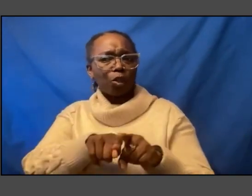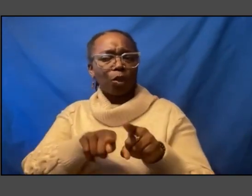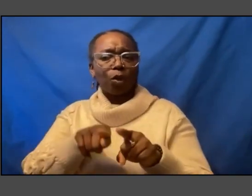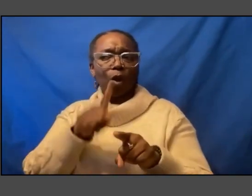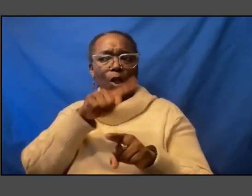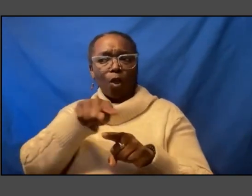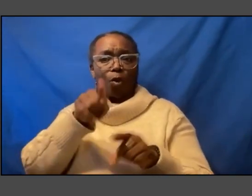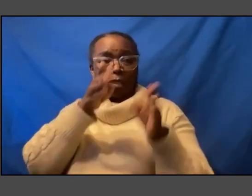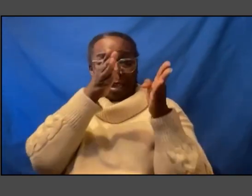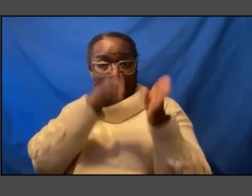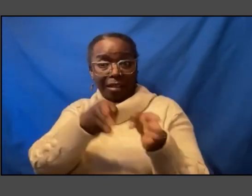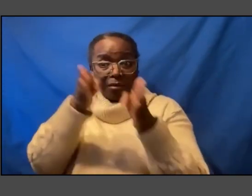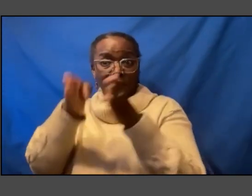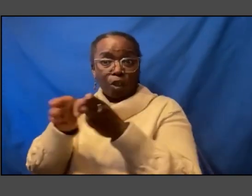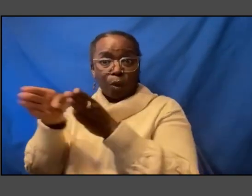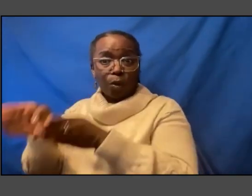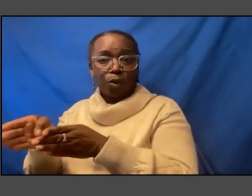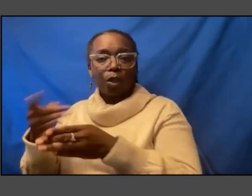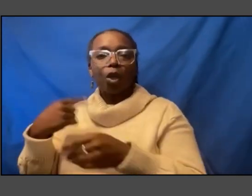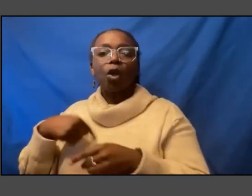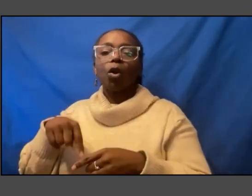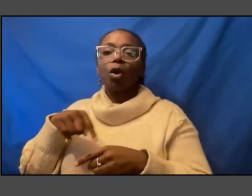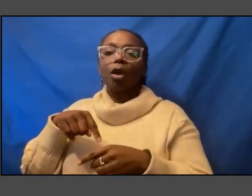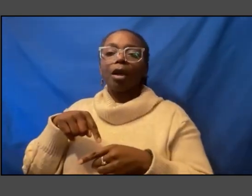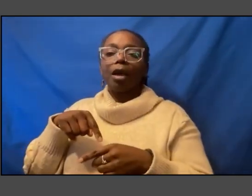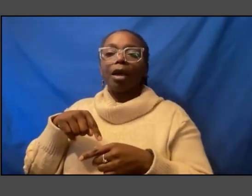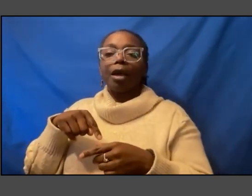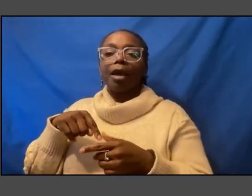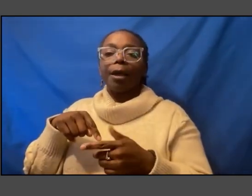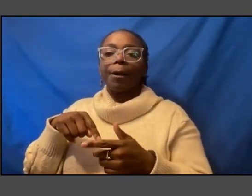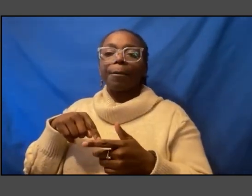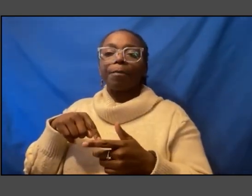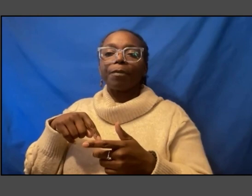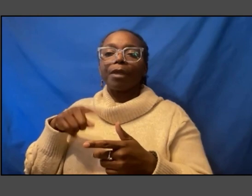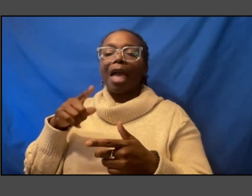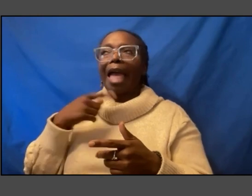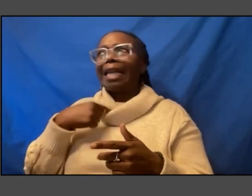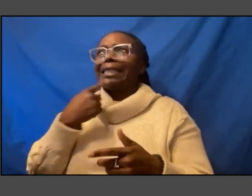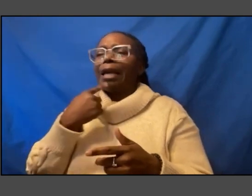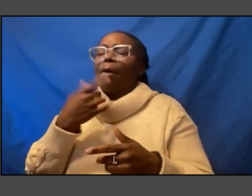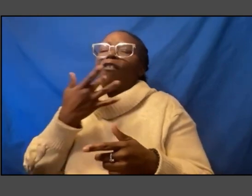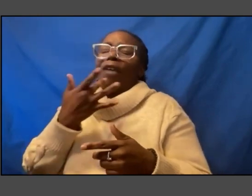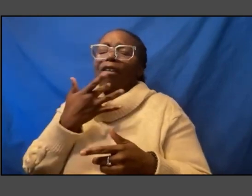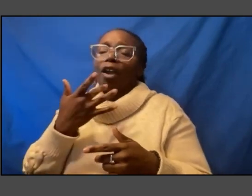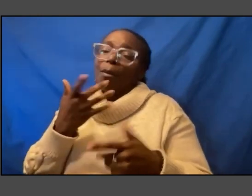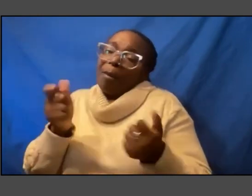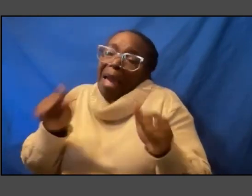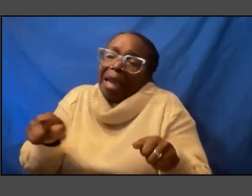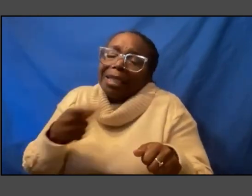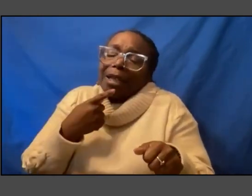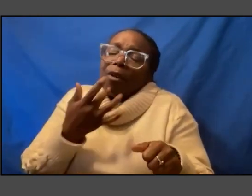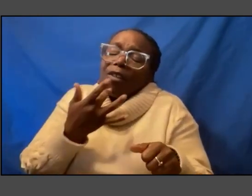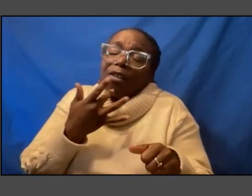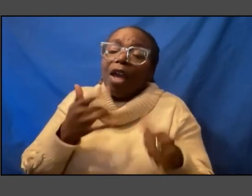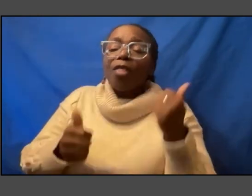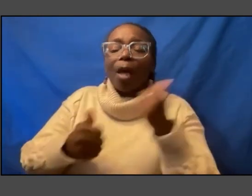we've my like i don't know i can't say my favorite i or maybe i can the most moving project to me